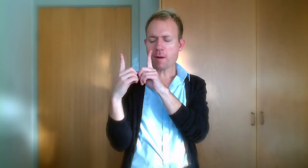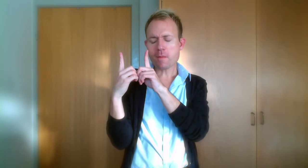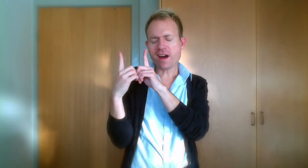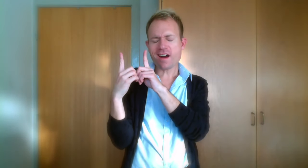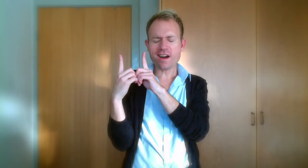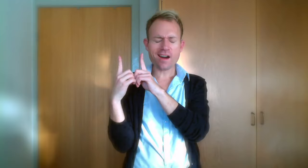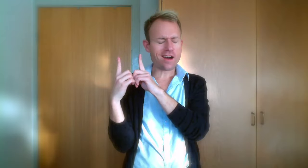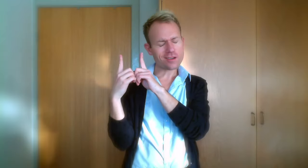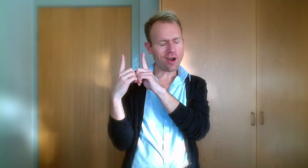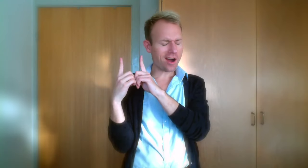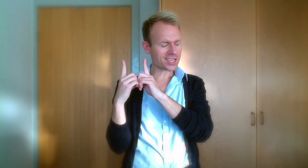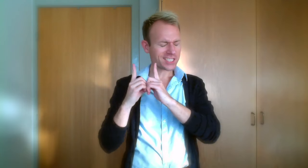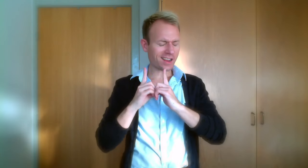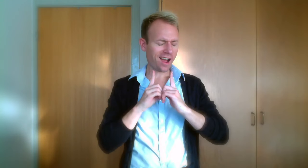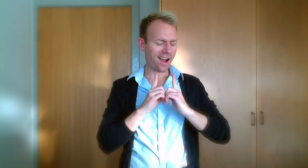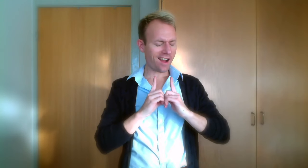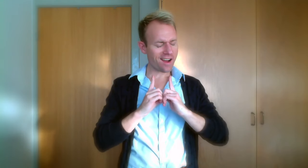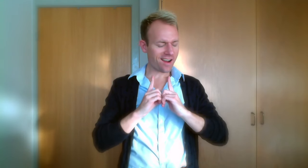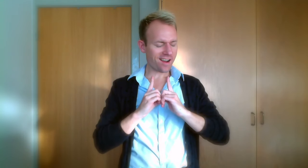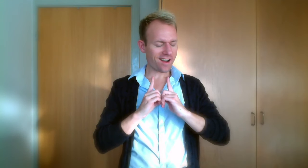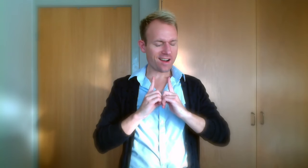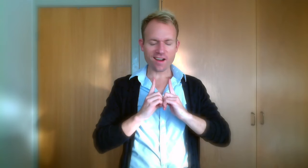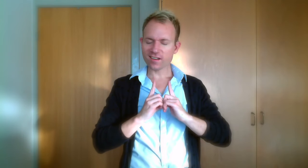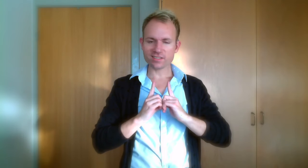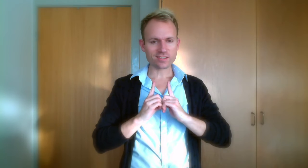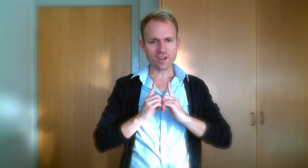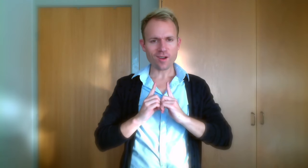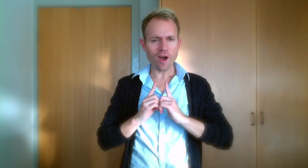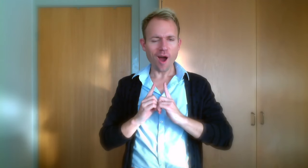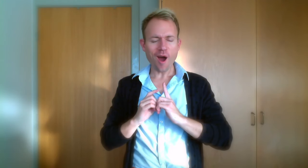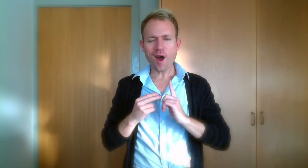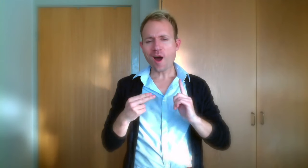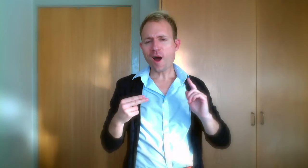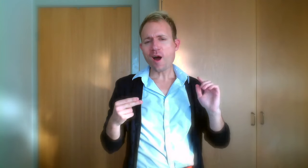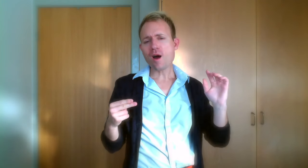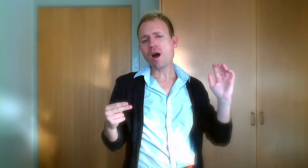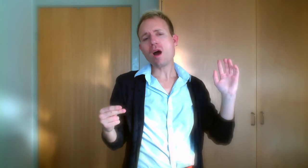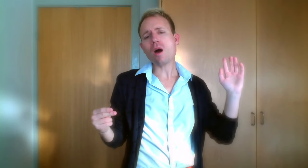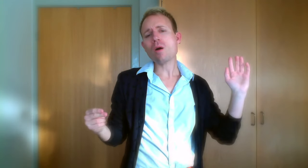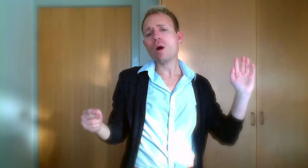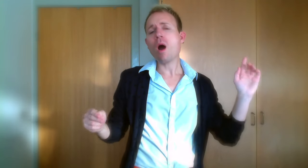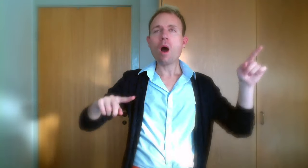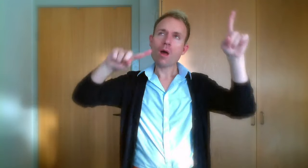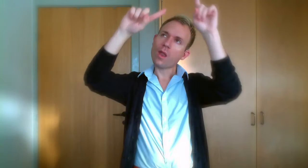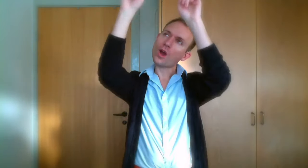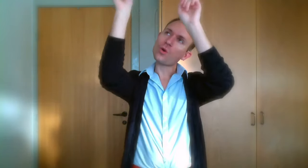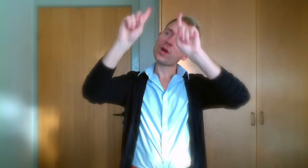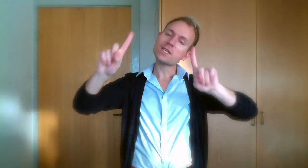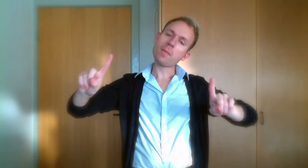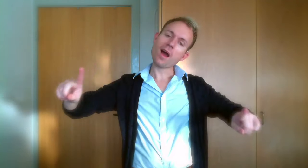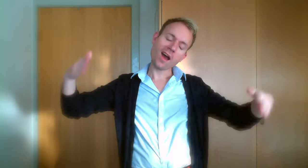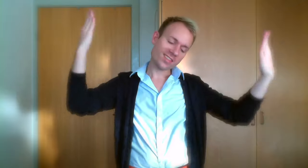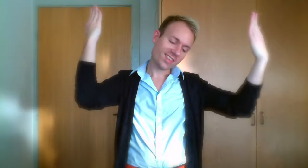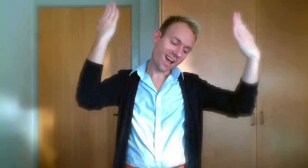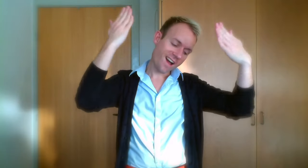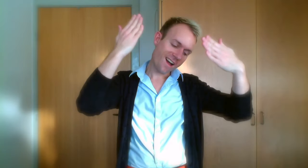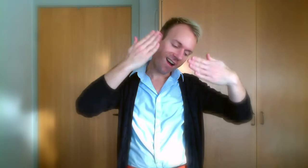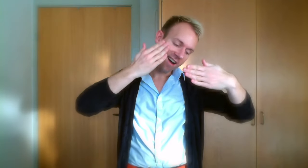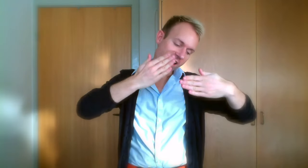by your side Oh, on Christmas night